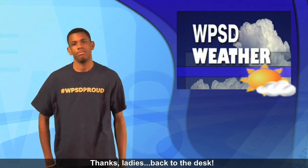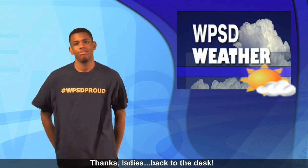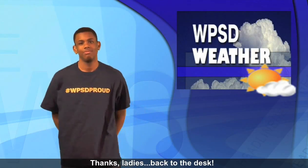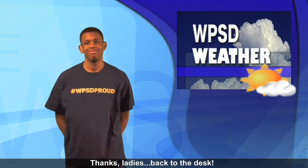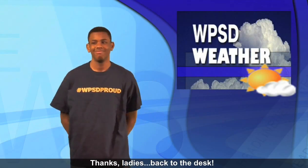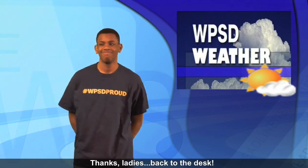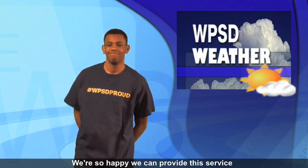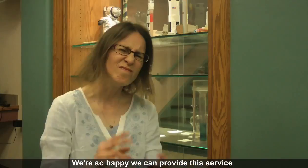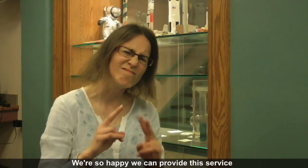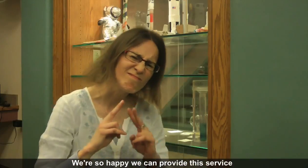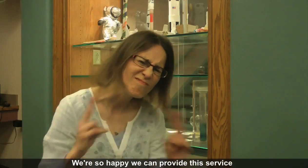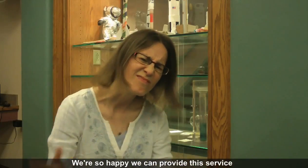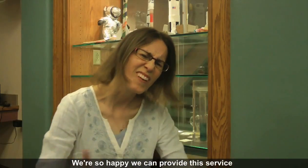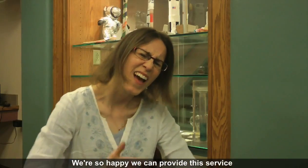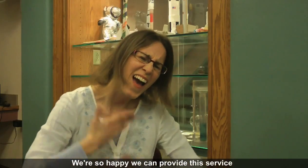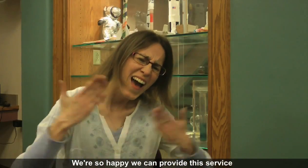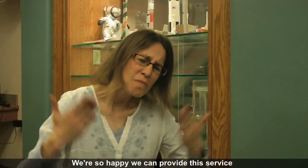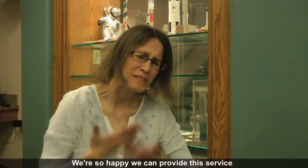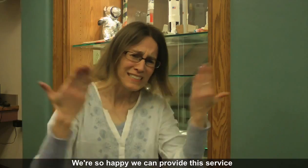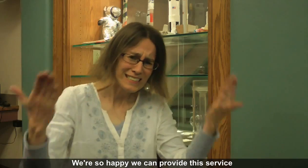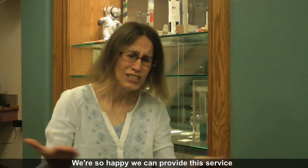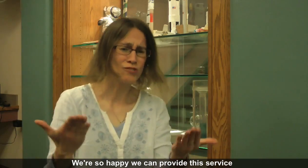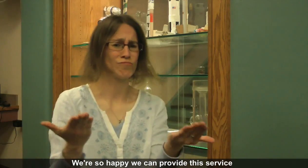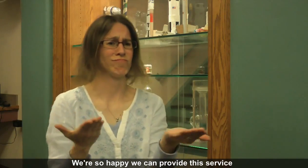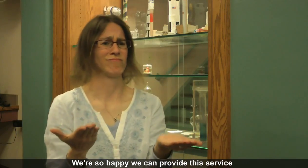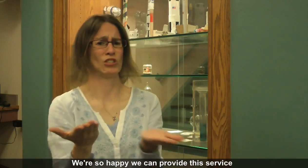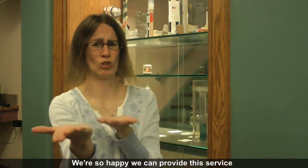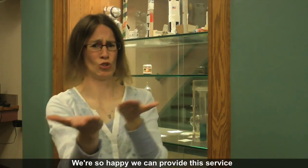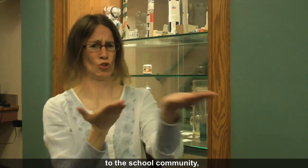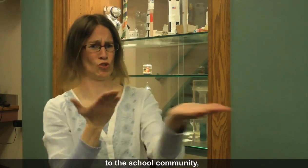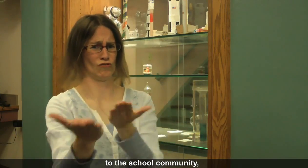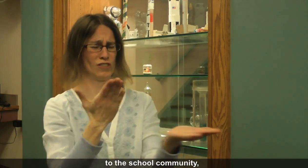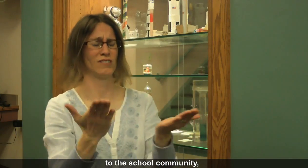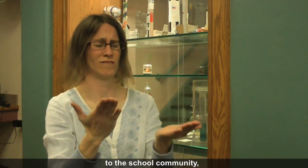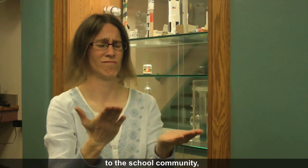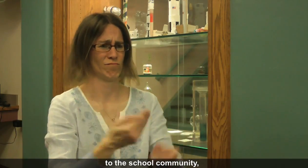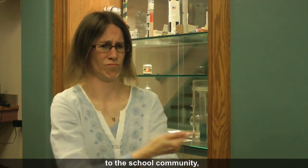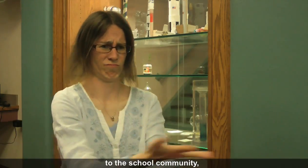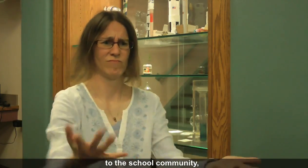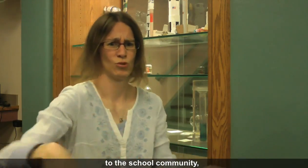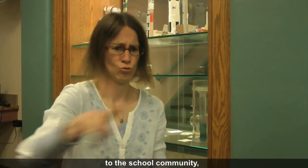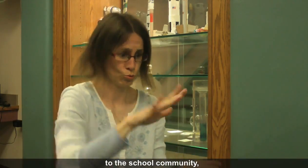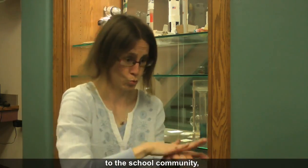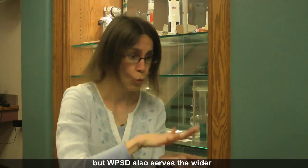desk. We're so happy we can provide the service to the school community.